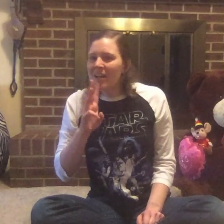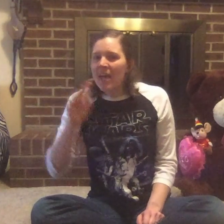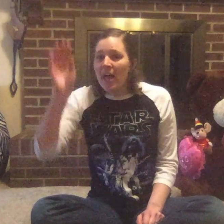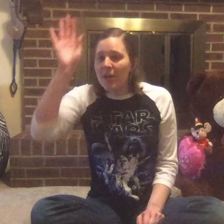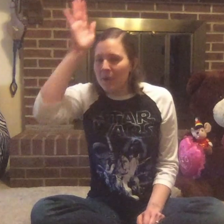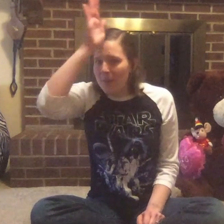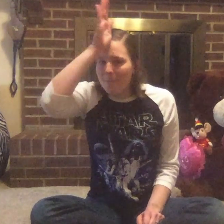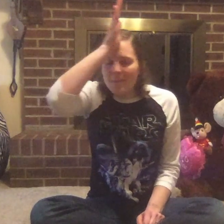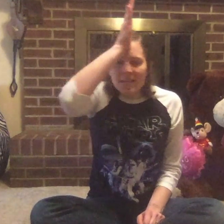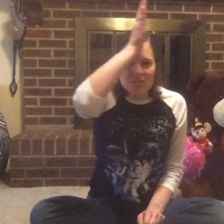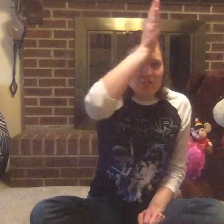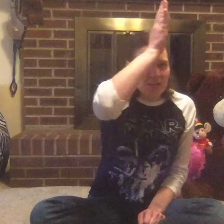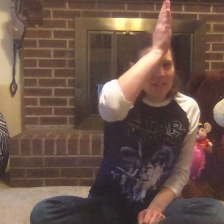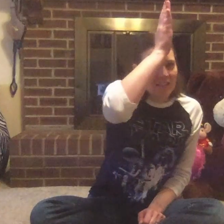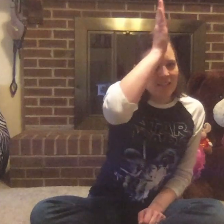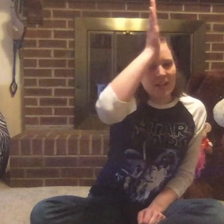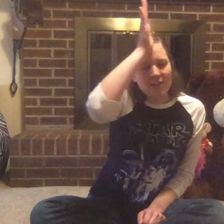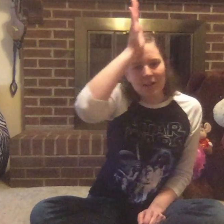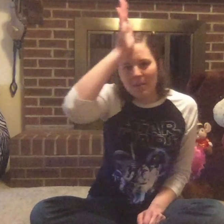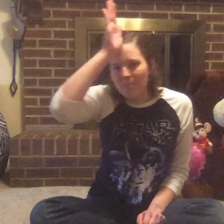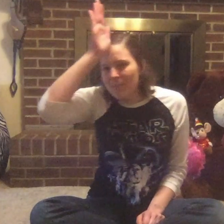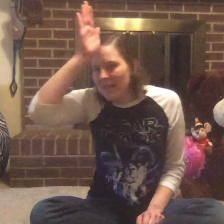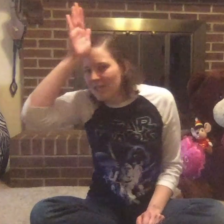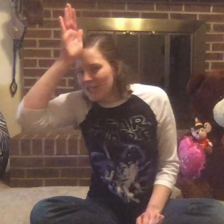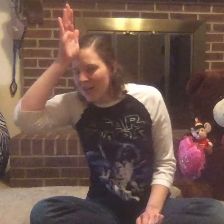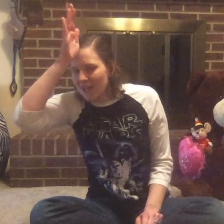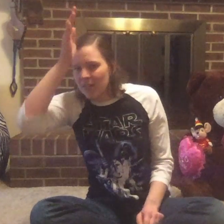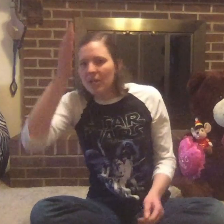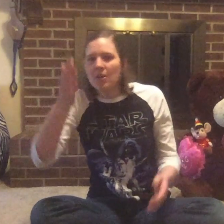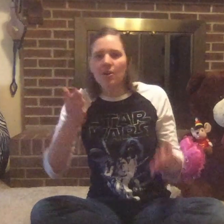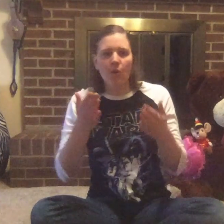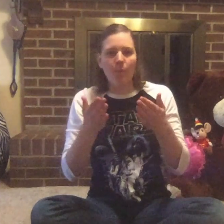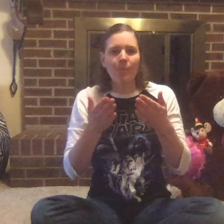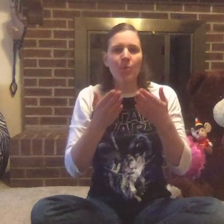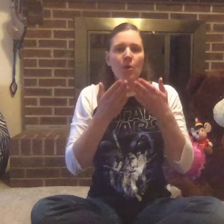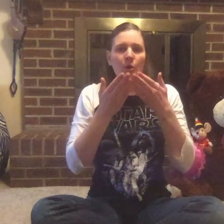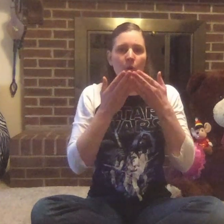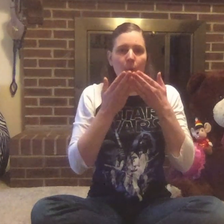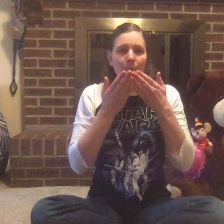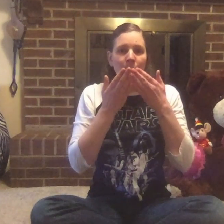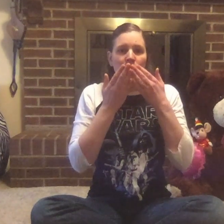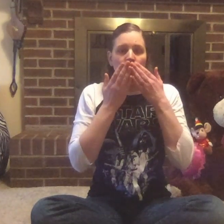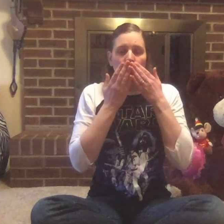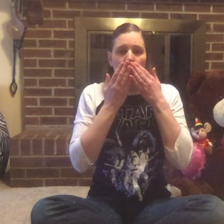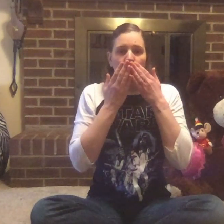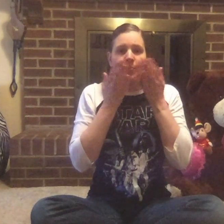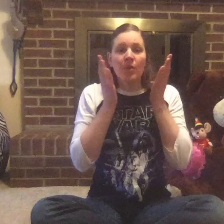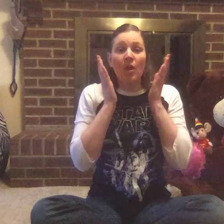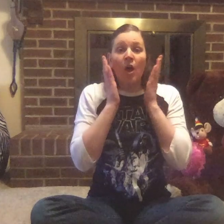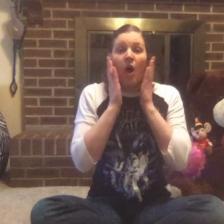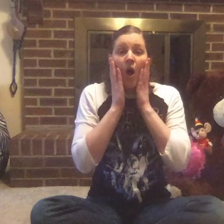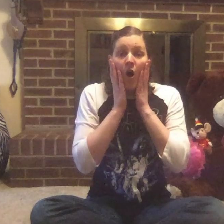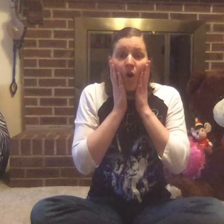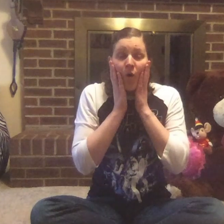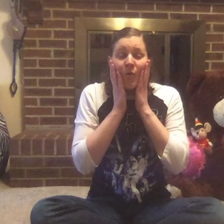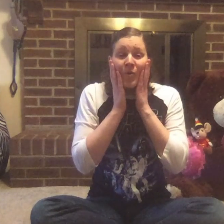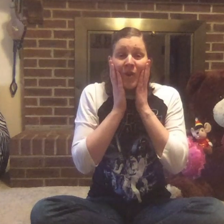A great big shark, a great big shark. Gulp, gulp, gulp. Oh no,